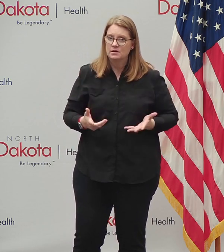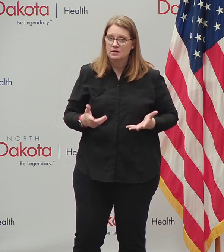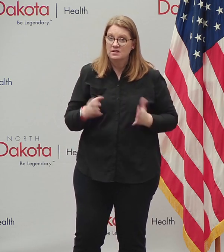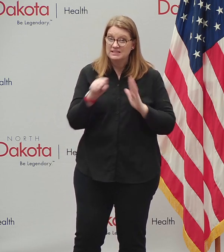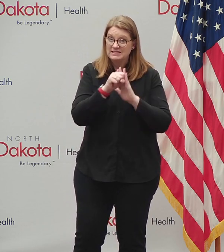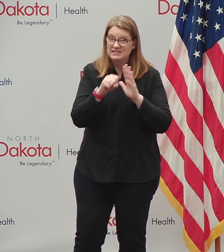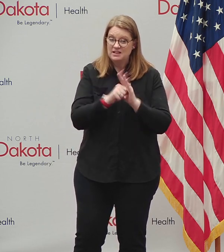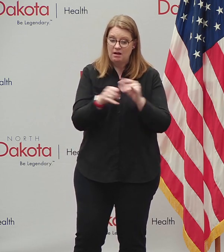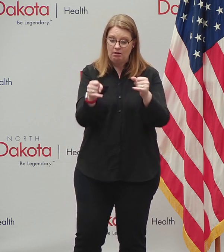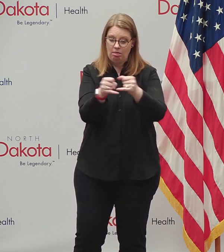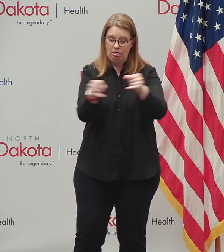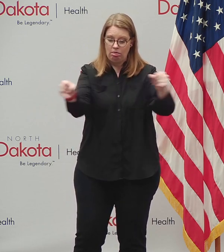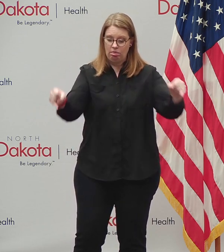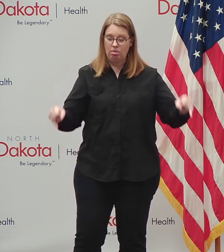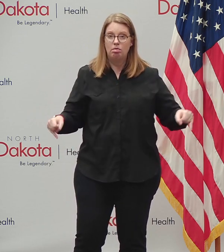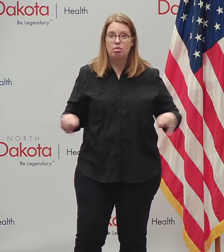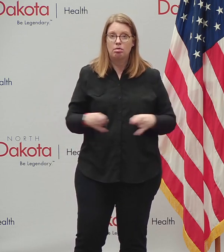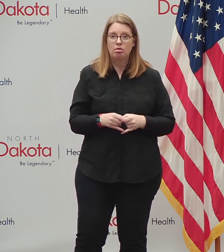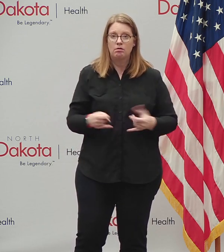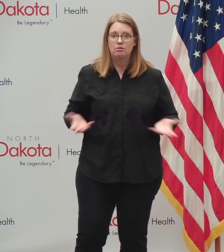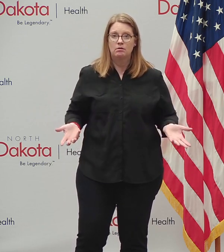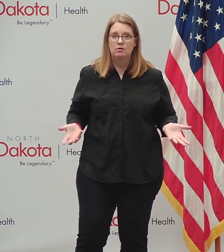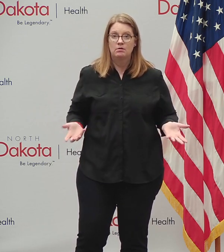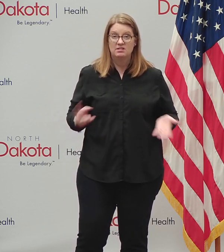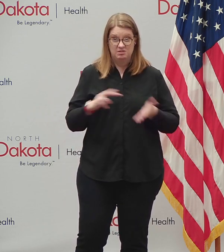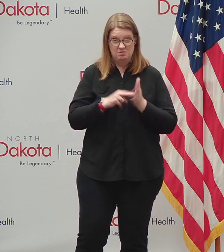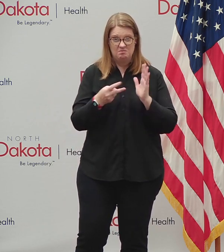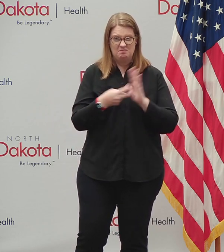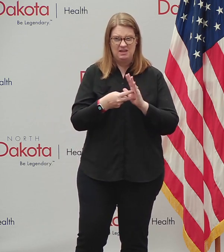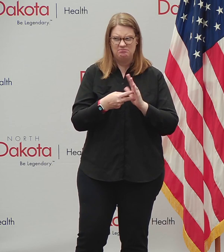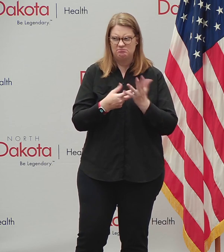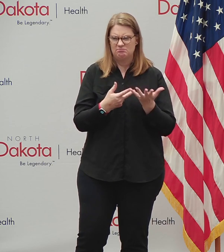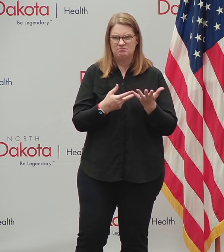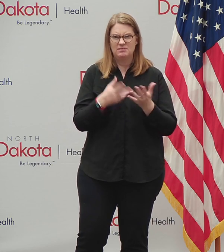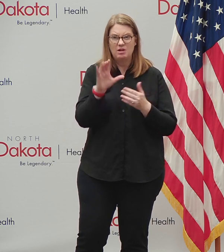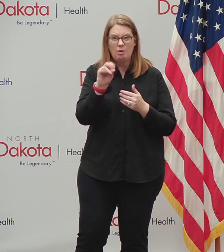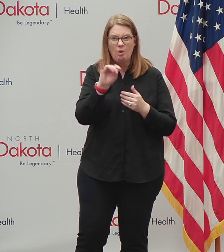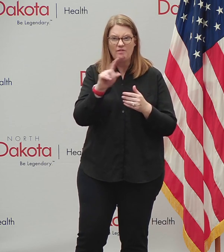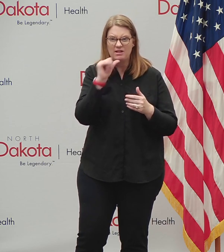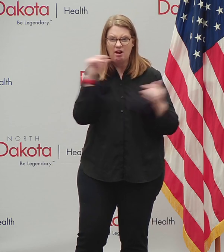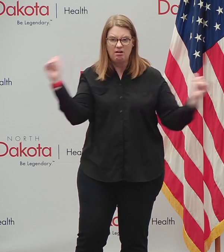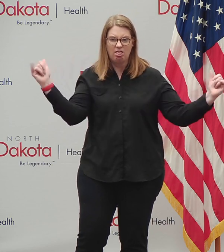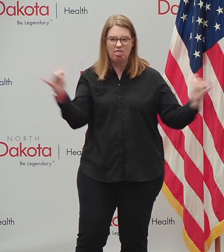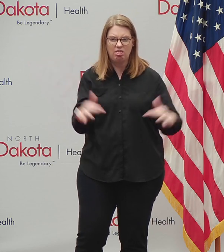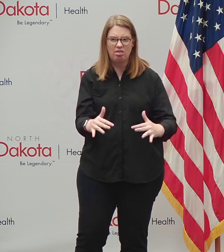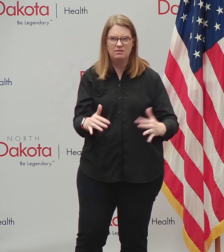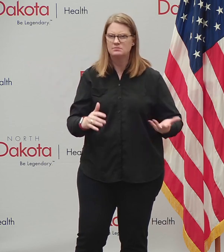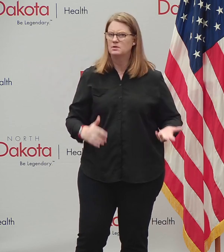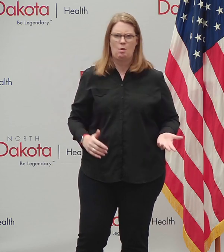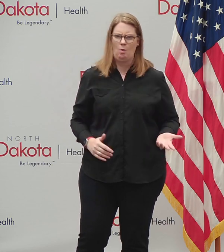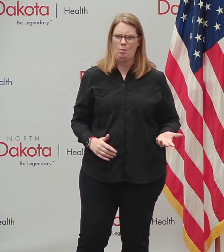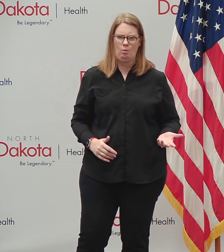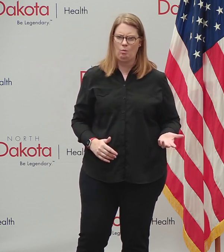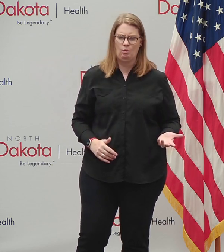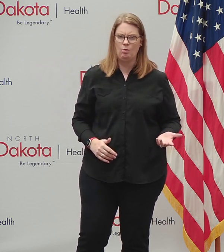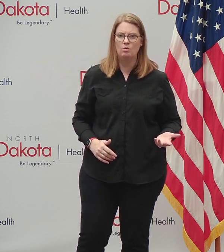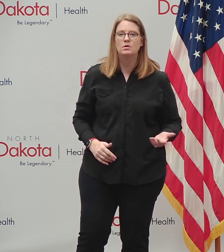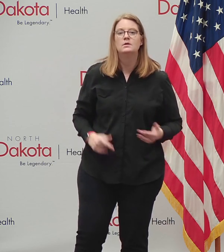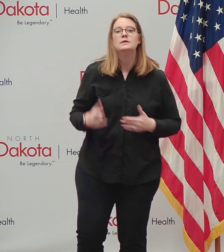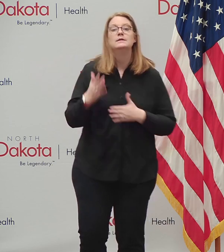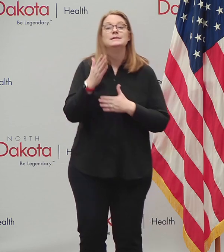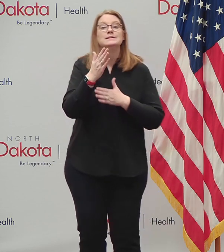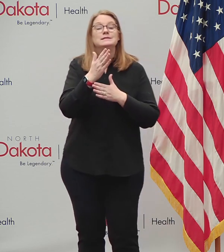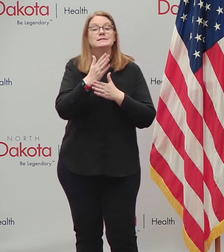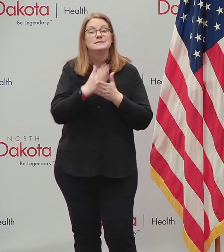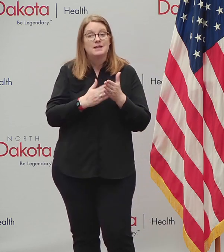geographical and not medical. Some of the hospital capacity constraints that the state of North Dakota is feeling is due to